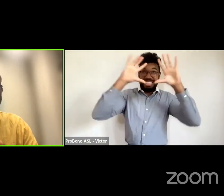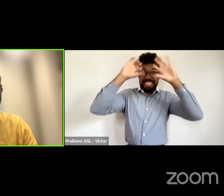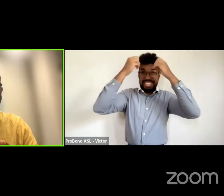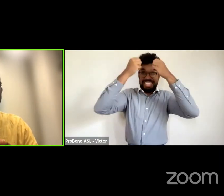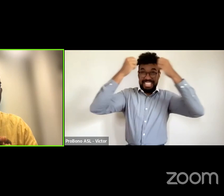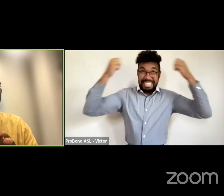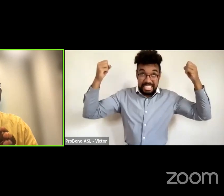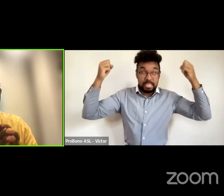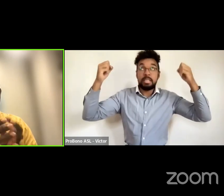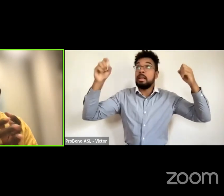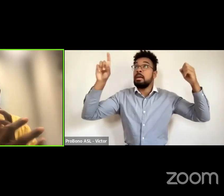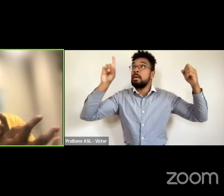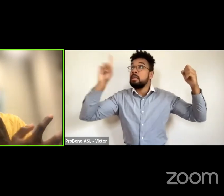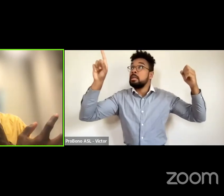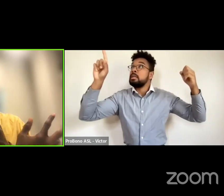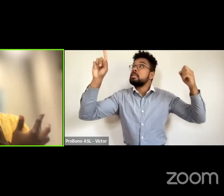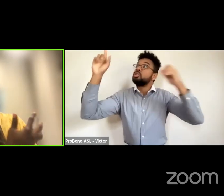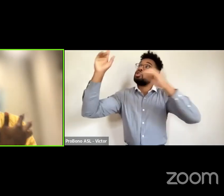justice